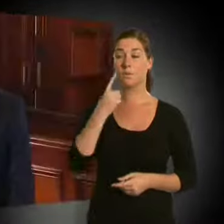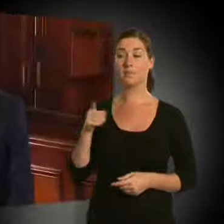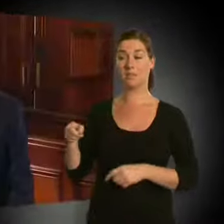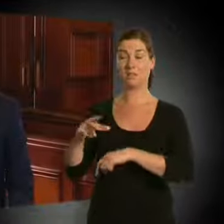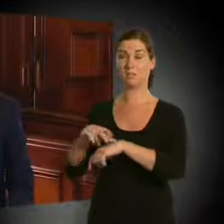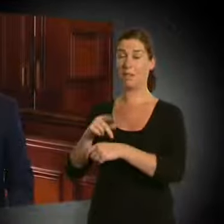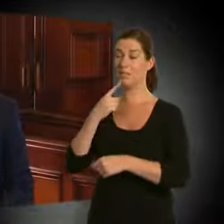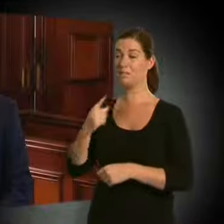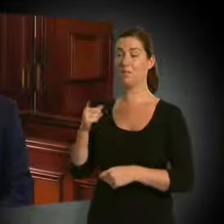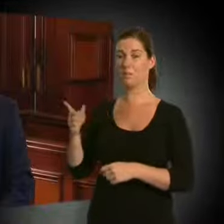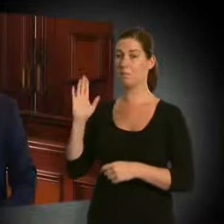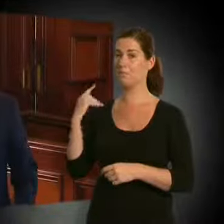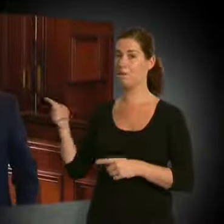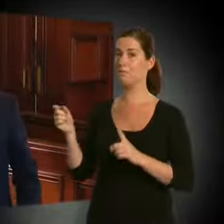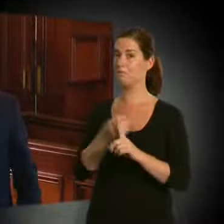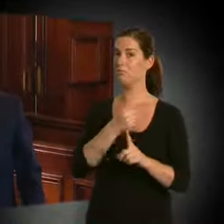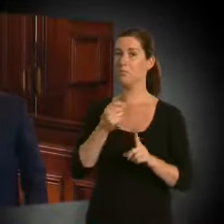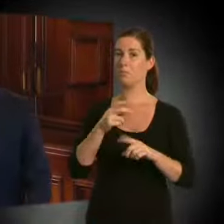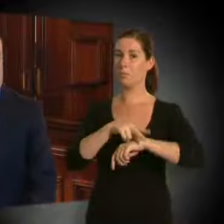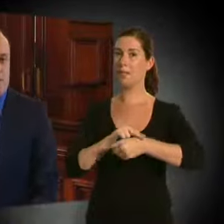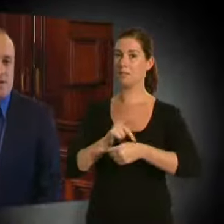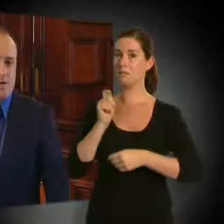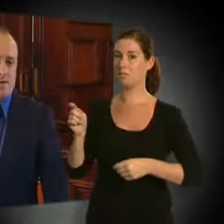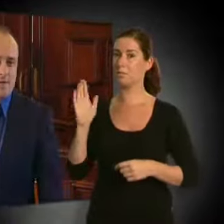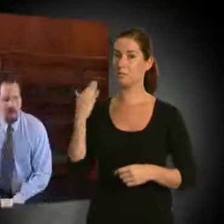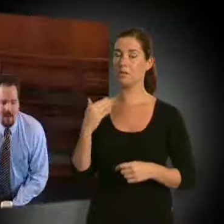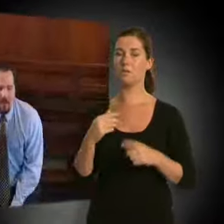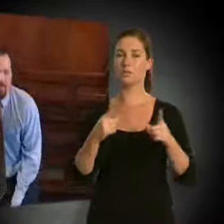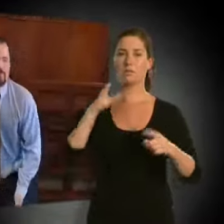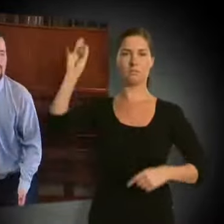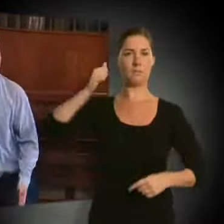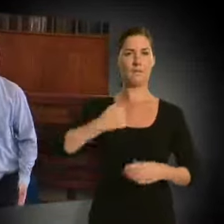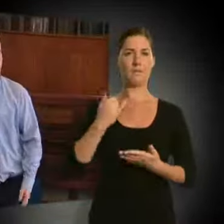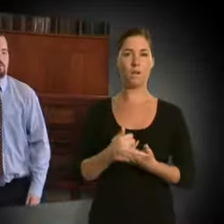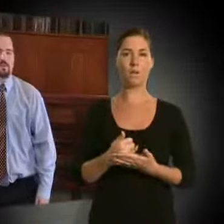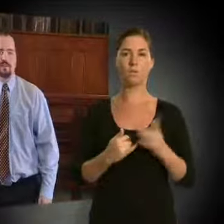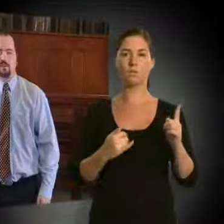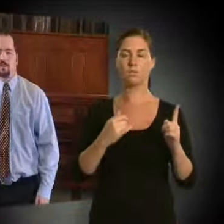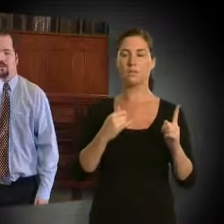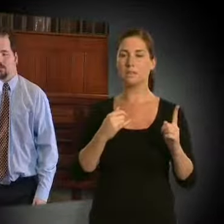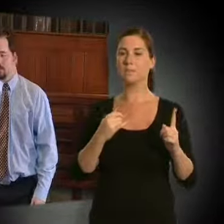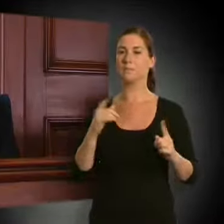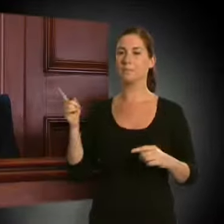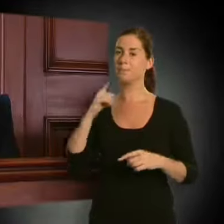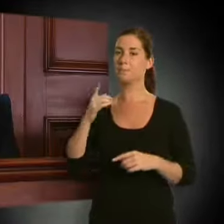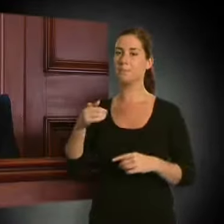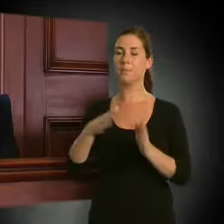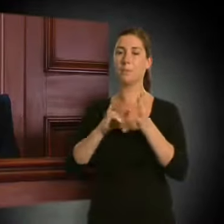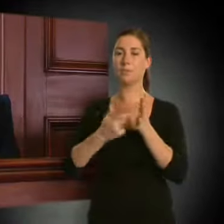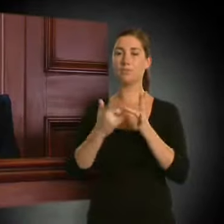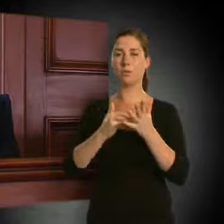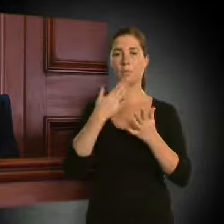You'll see that Mr Harriman has a prior conviction for assaulting a police officer. That wasn't my fault! Peter! Miss Ross,